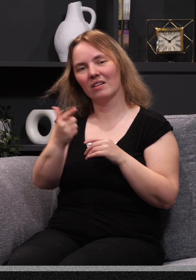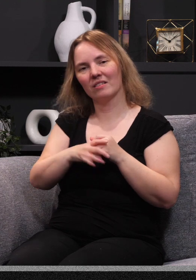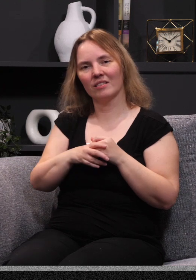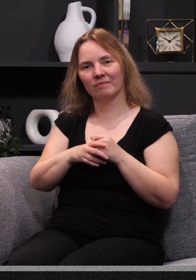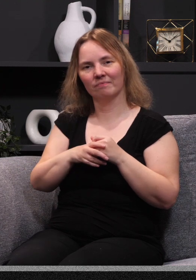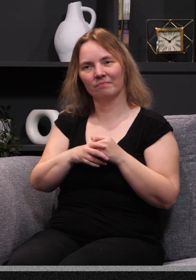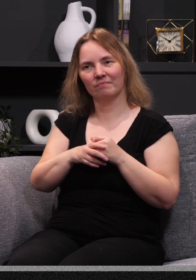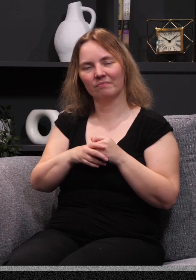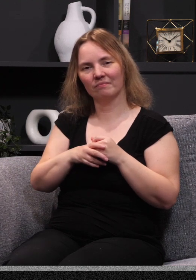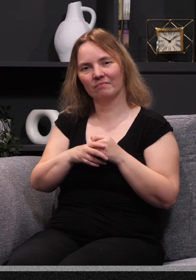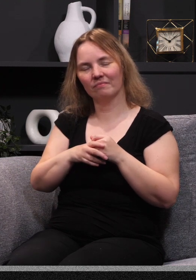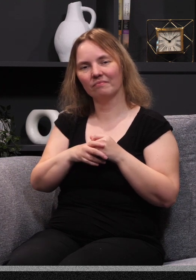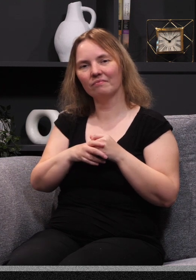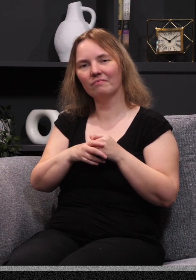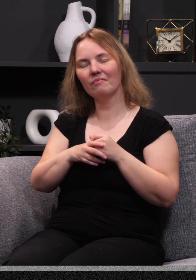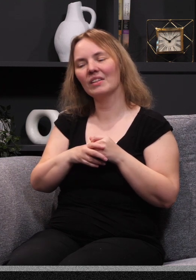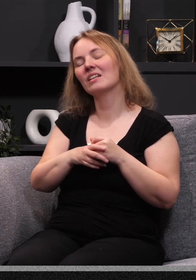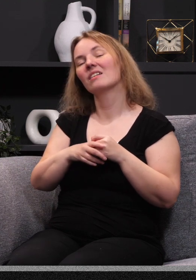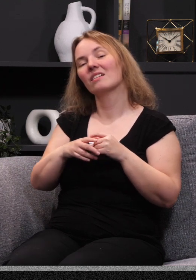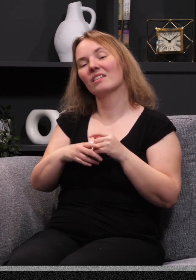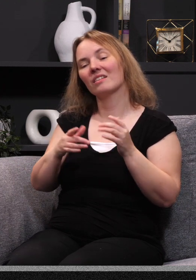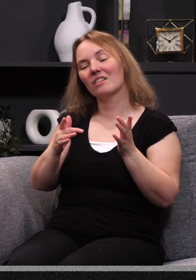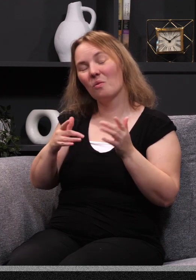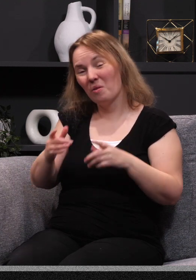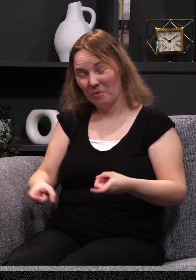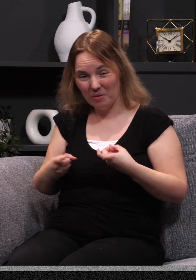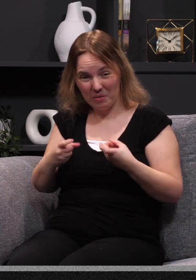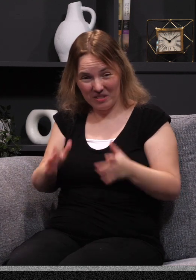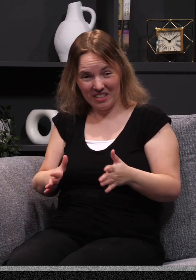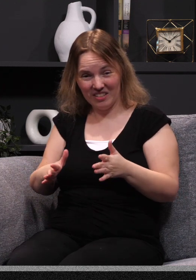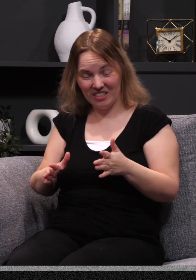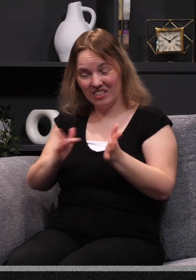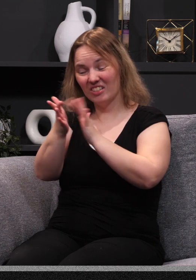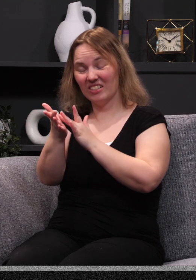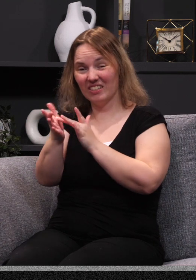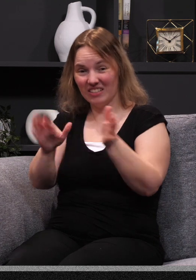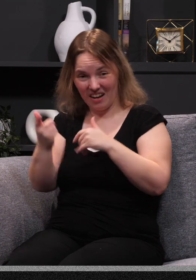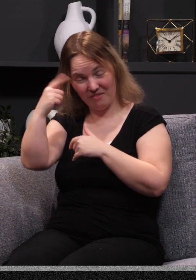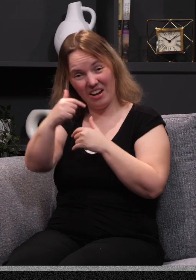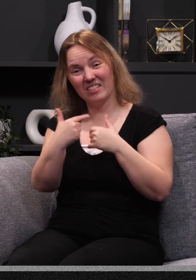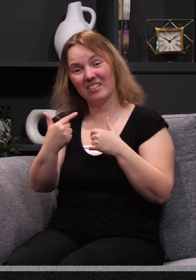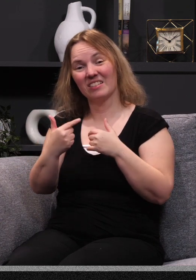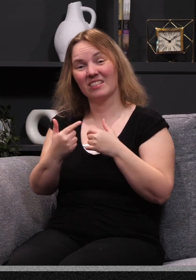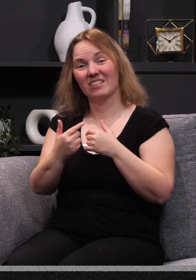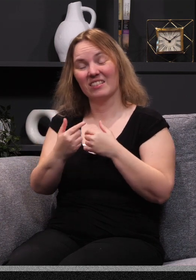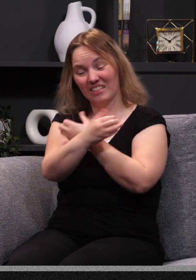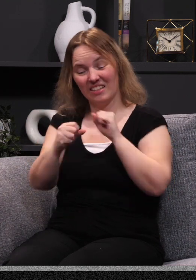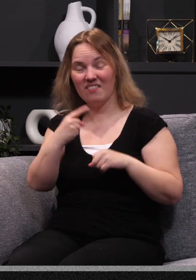he proved his love for us in that while we were sinners, Christ died for us. What else can he do but show us that? So he loves